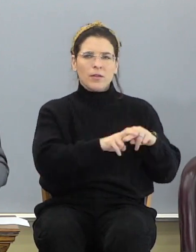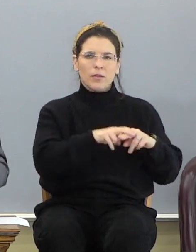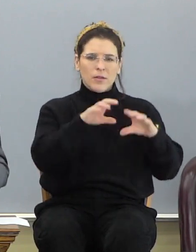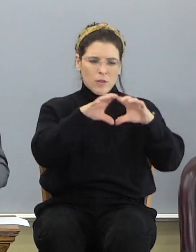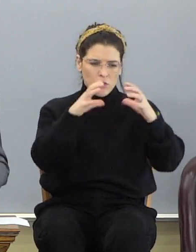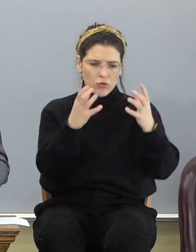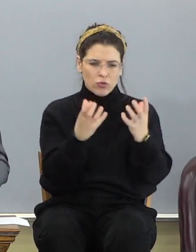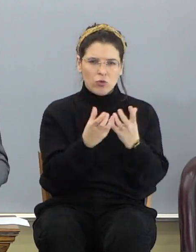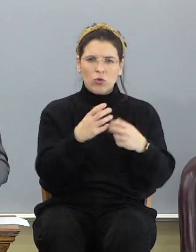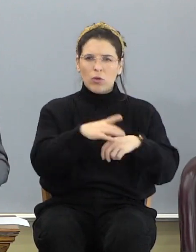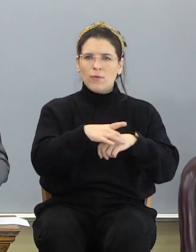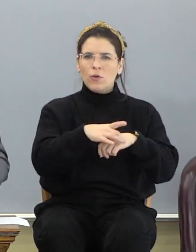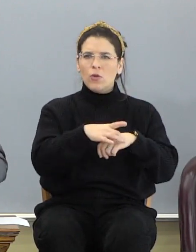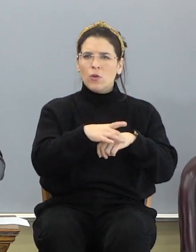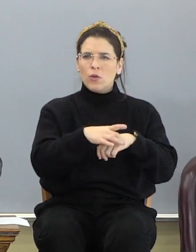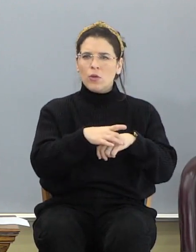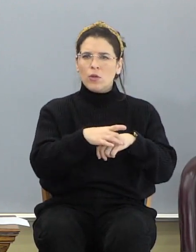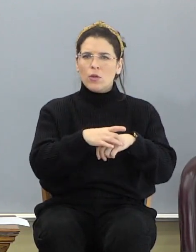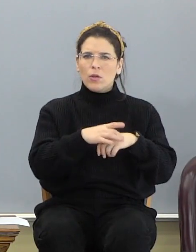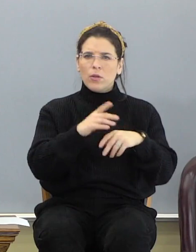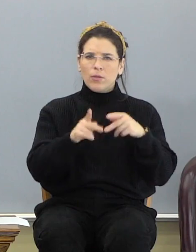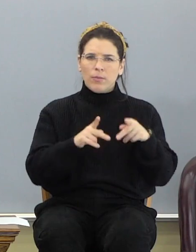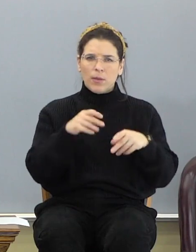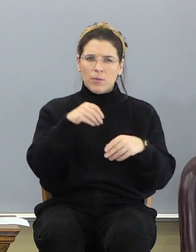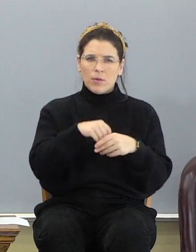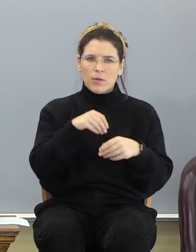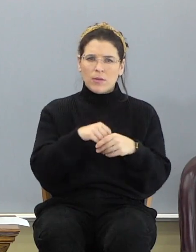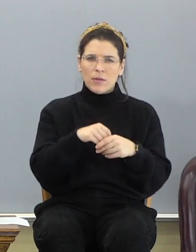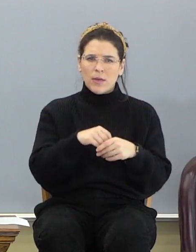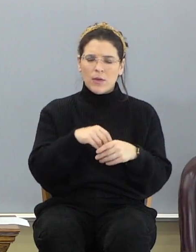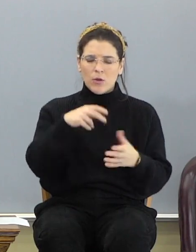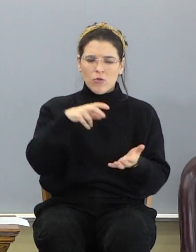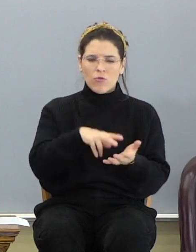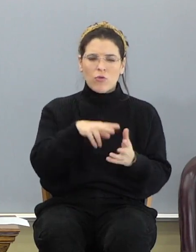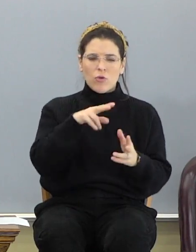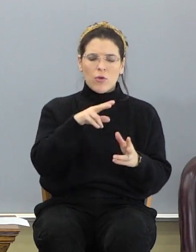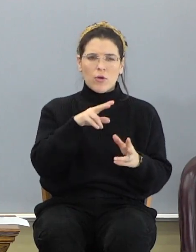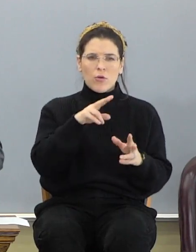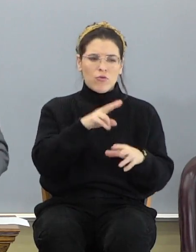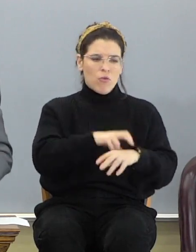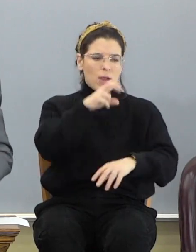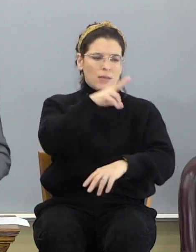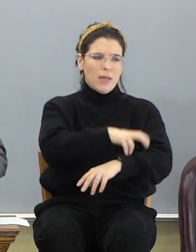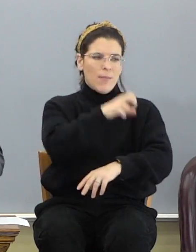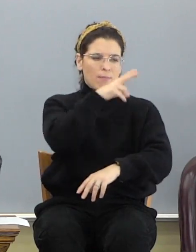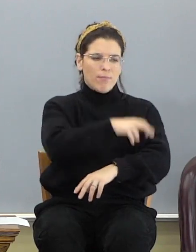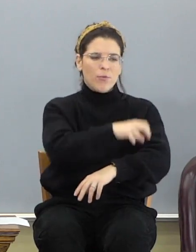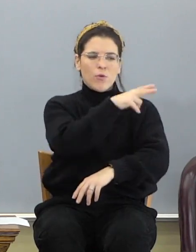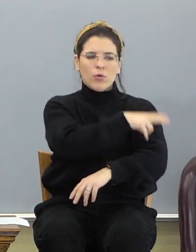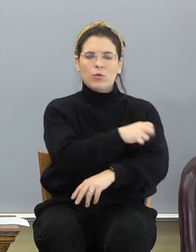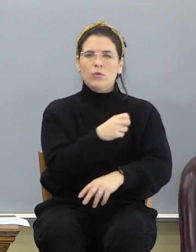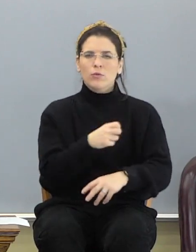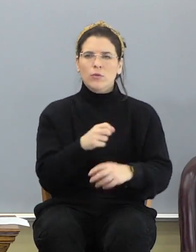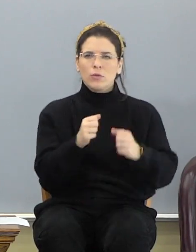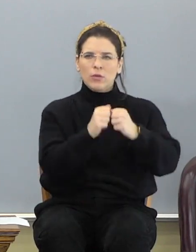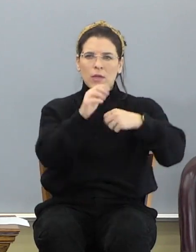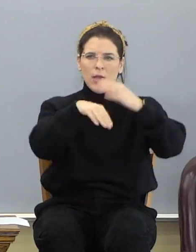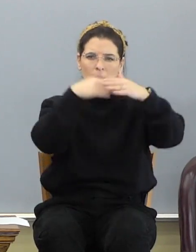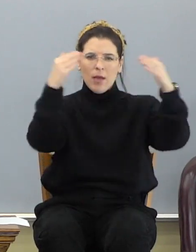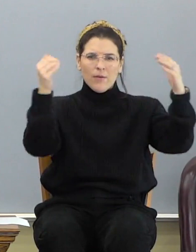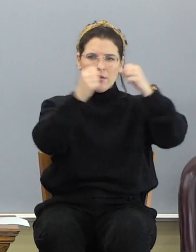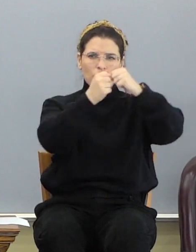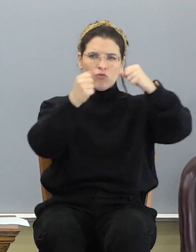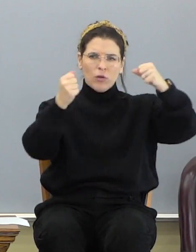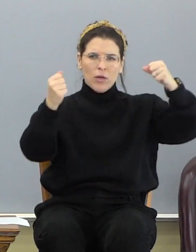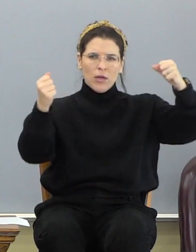earth, the inhabitants thereof as grasshoppers, that stretcheth out the heavens, what we read in Psalms,